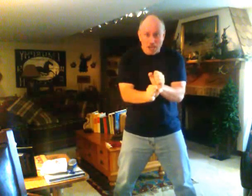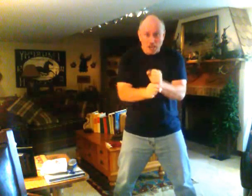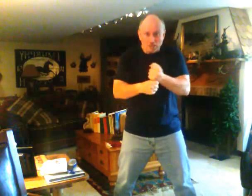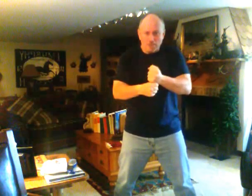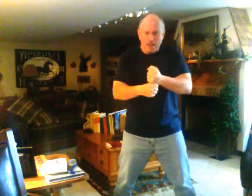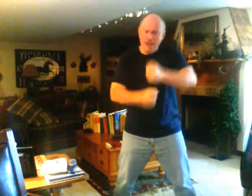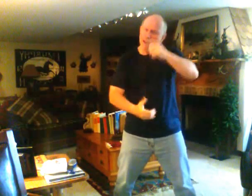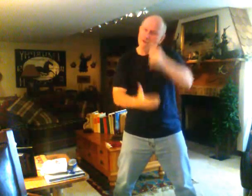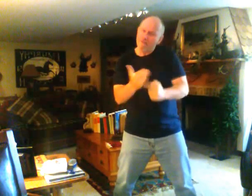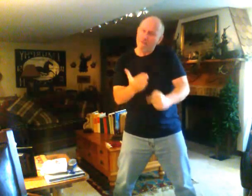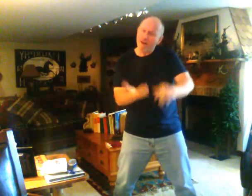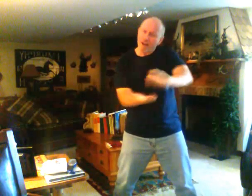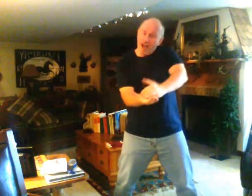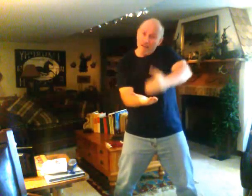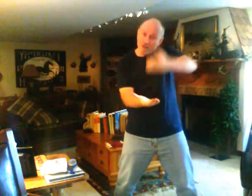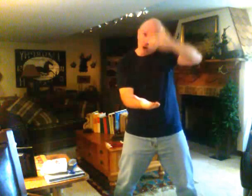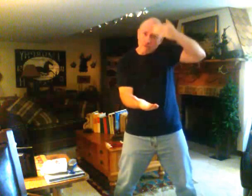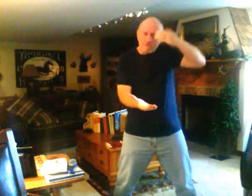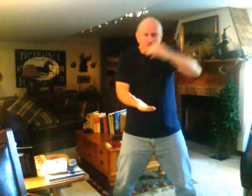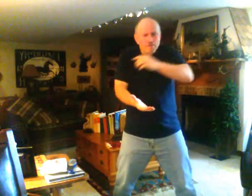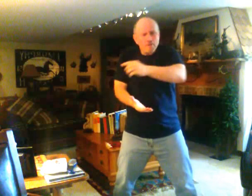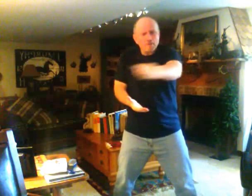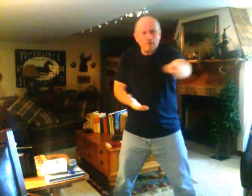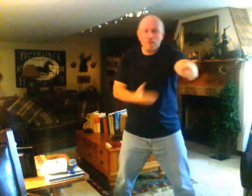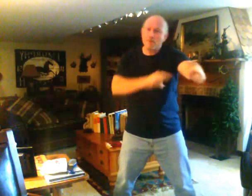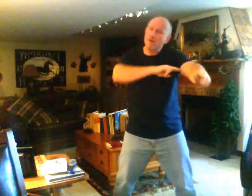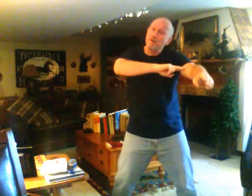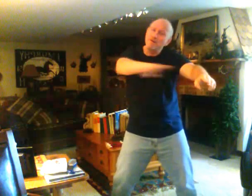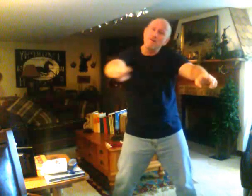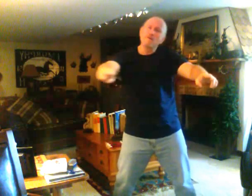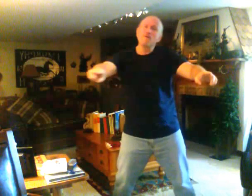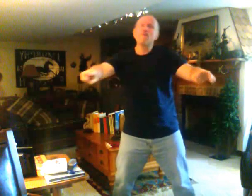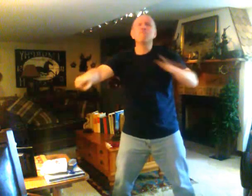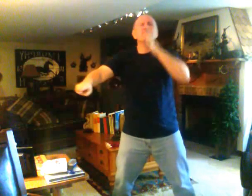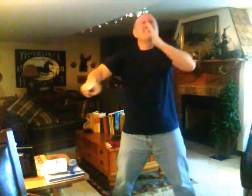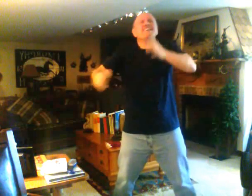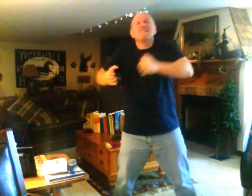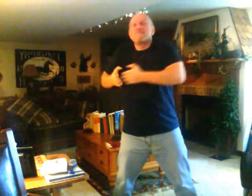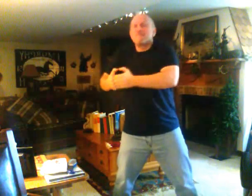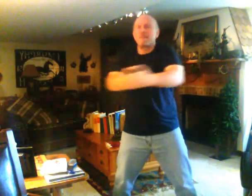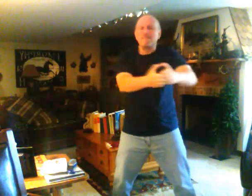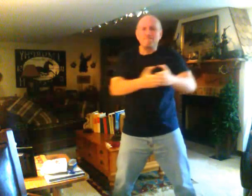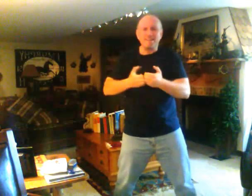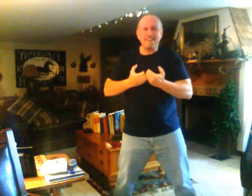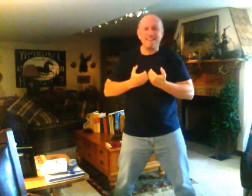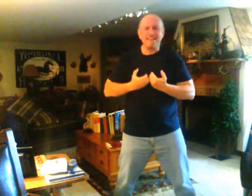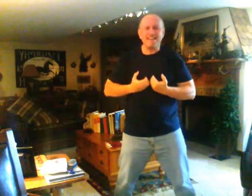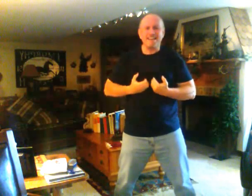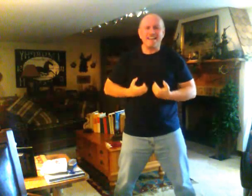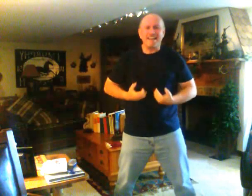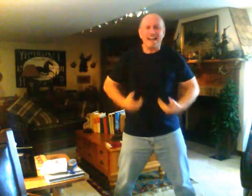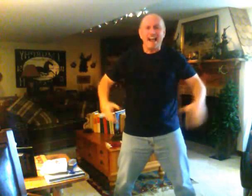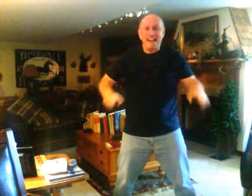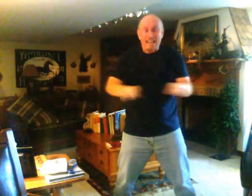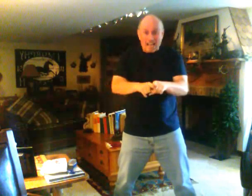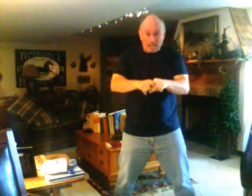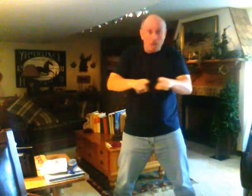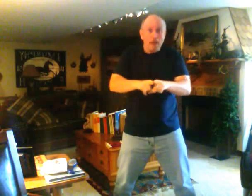is me the one I learned from you. You'll be with me, like a